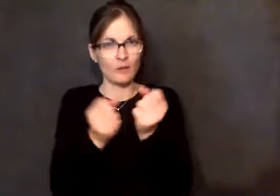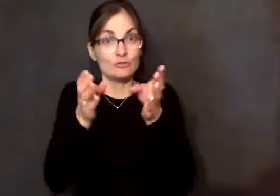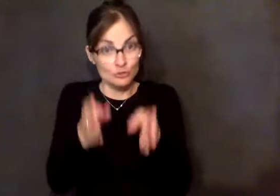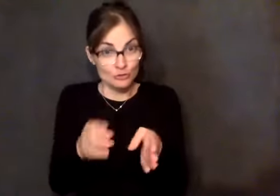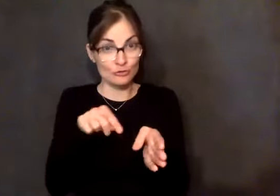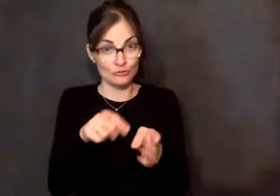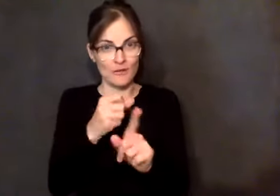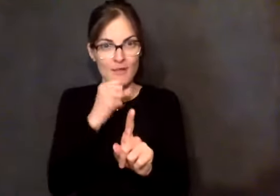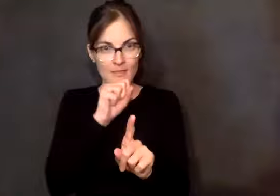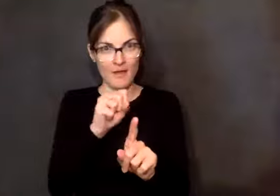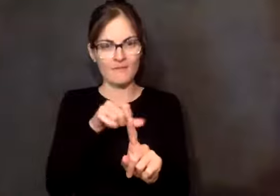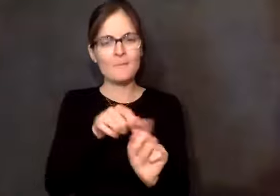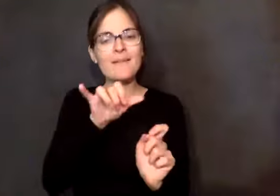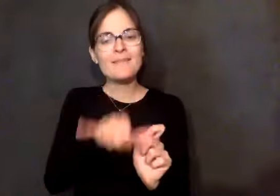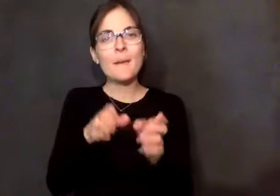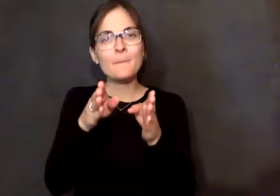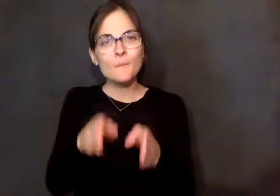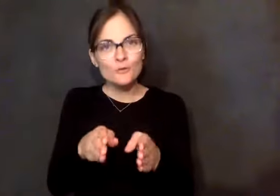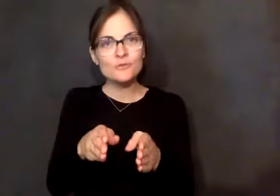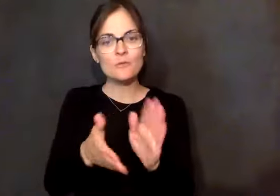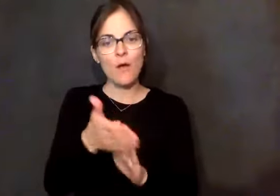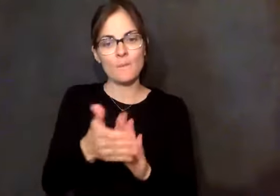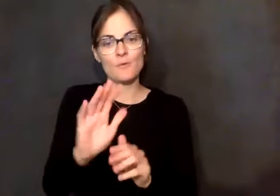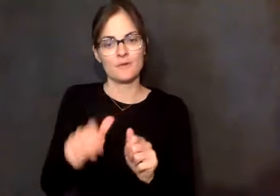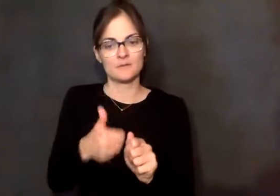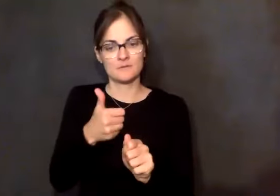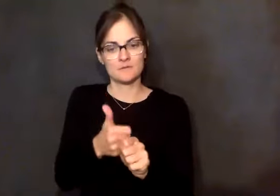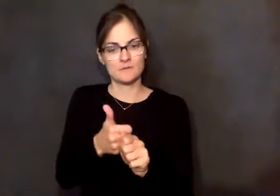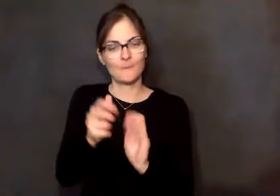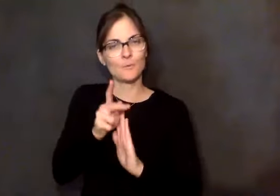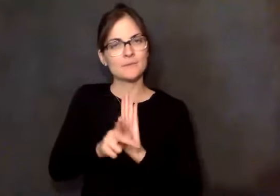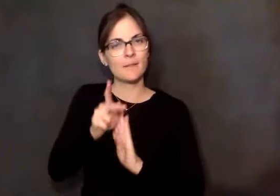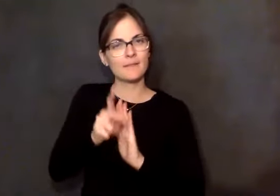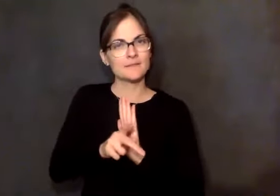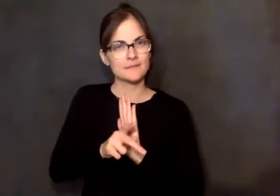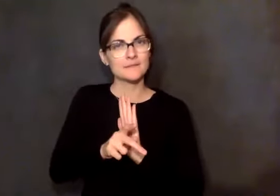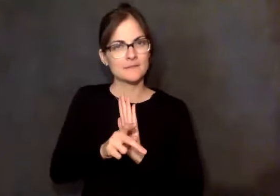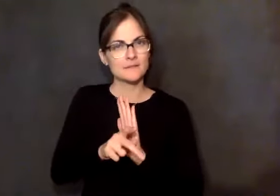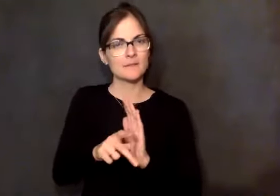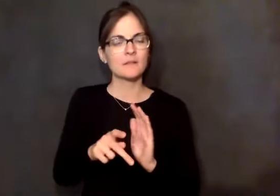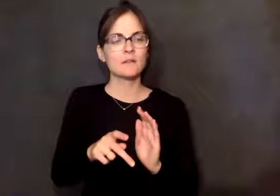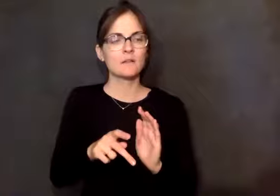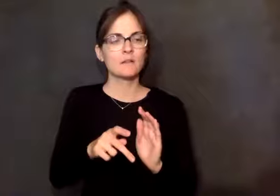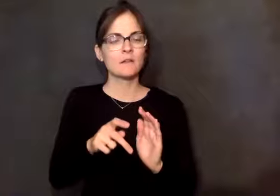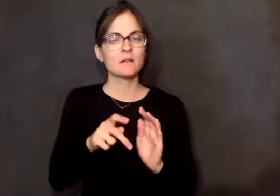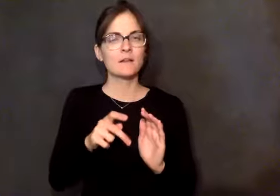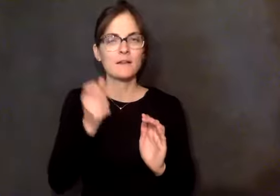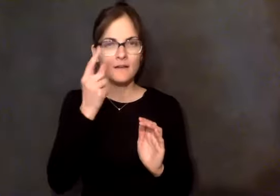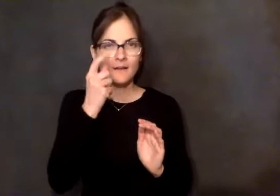sponsorship is a principle. And the principle is I can't do this by myself. And so what the sponsor is when I meet somebody